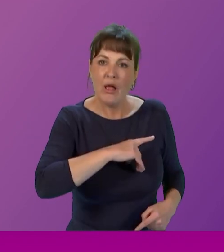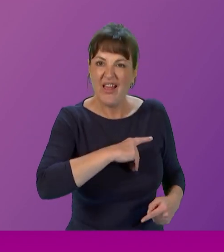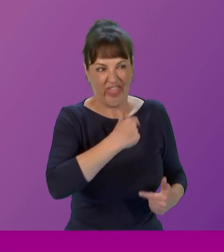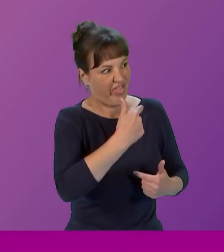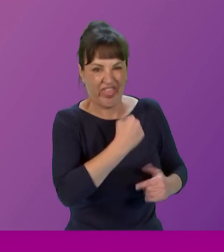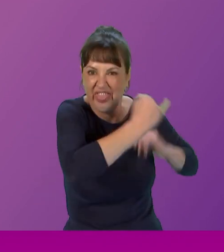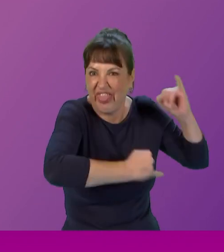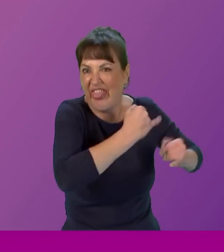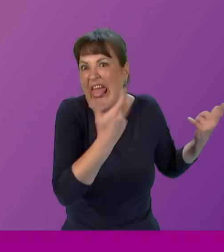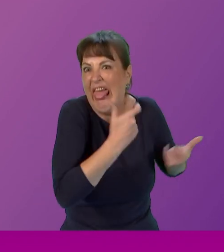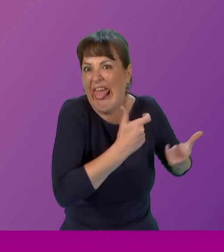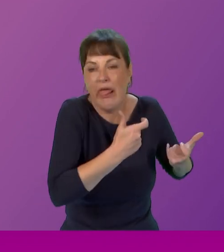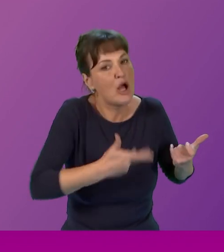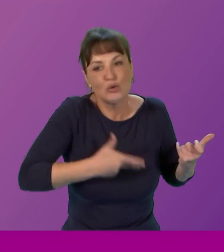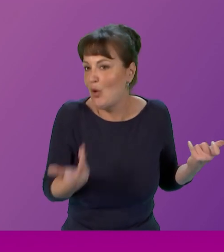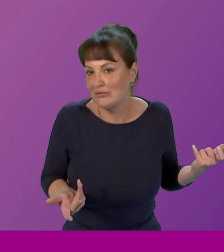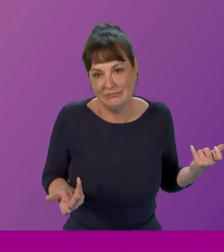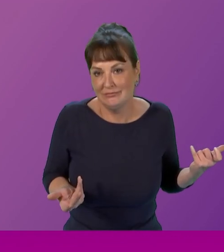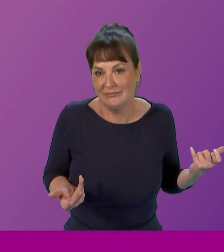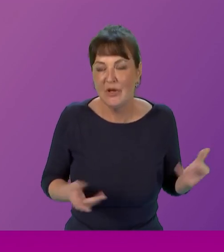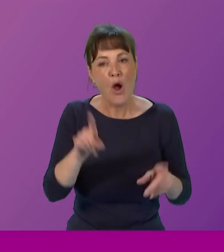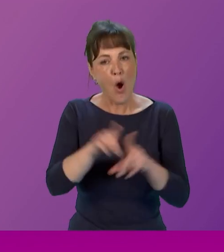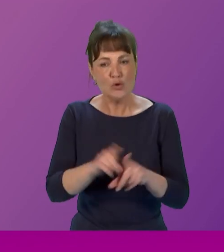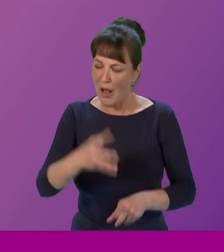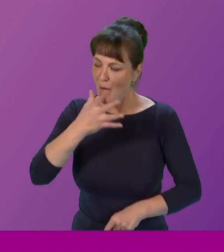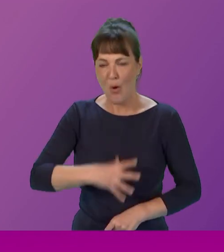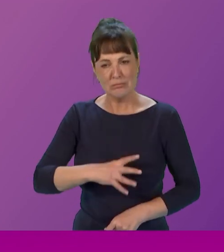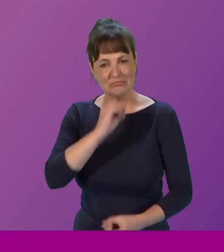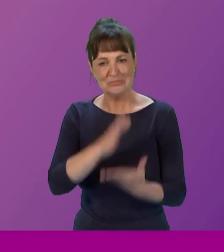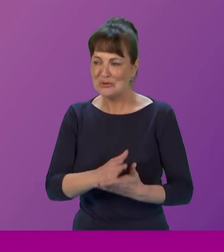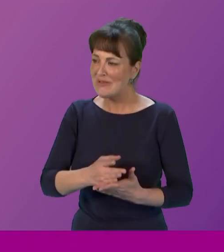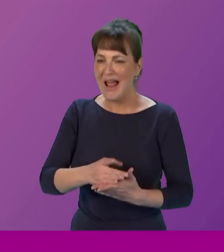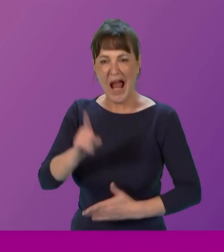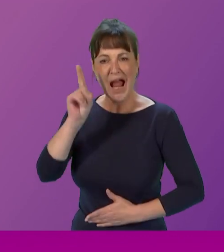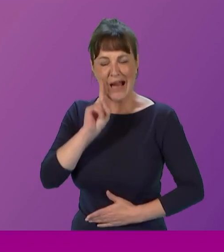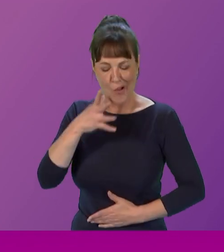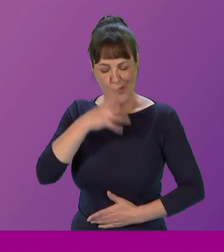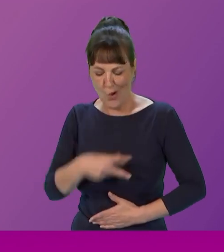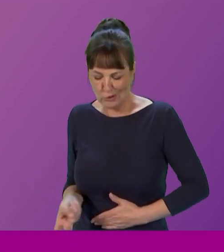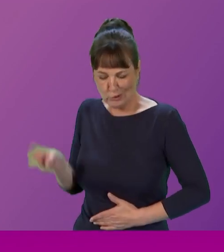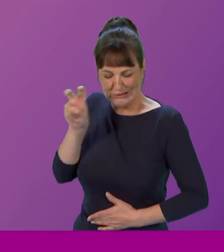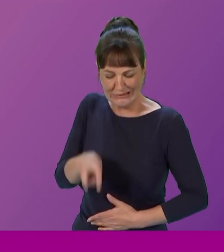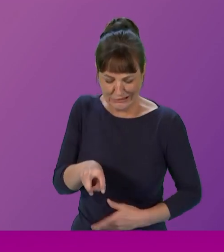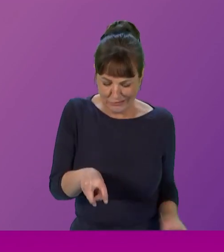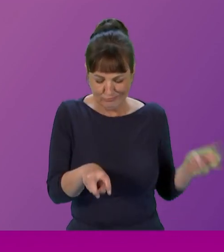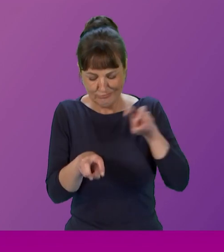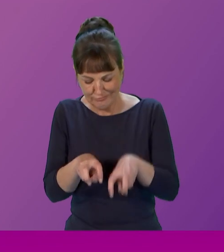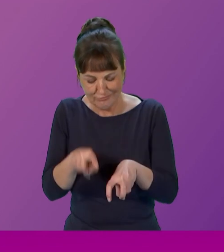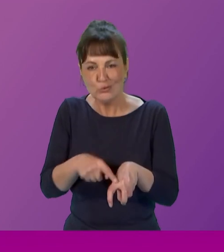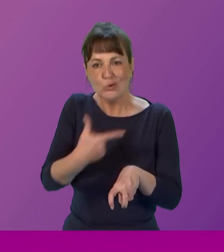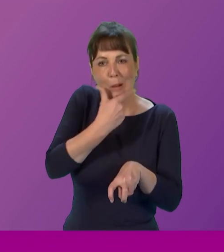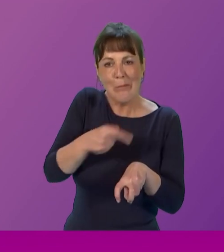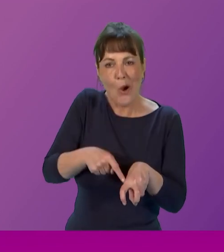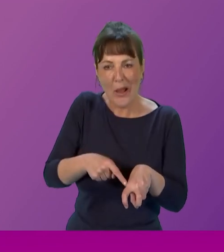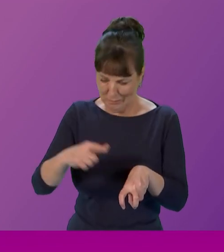in school or tries harder than boys she does so because she chooses to not because she's expected to be a calming and reserved influenced